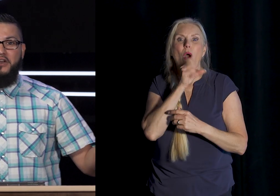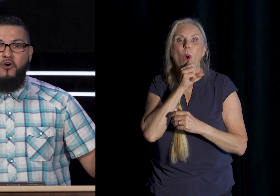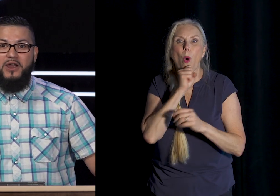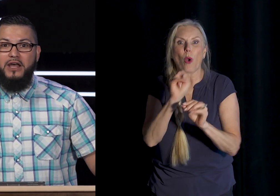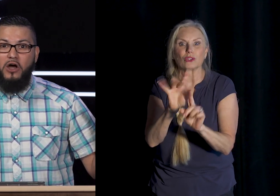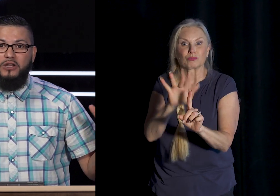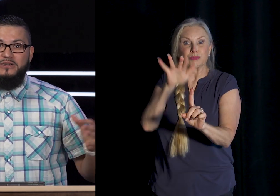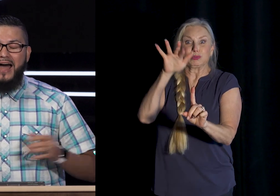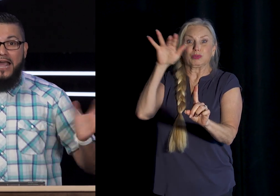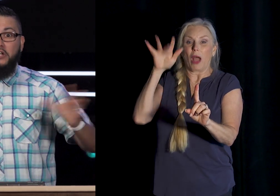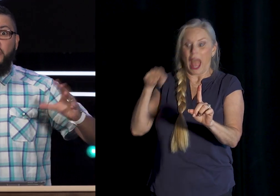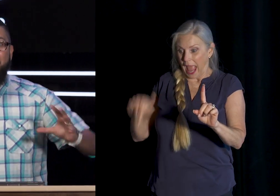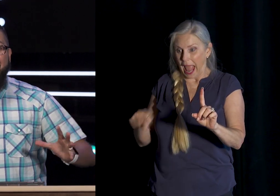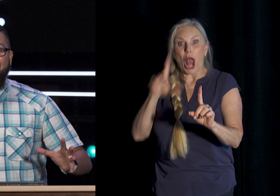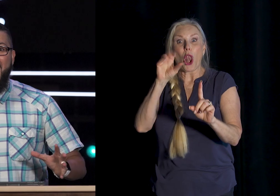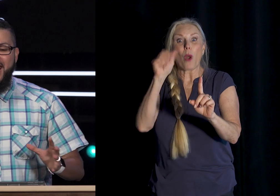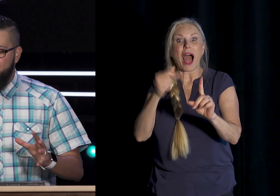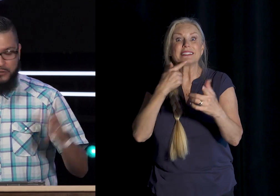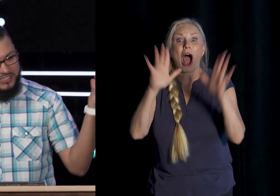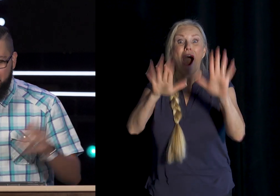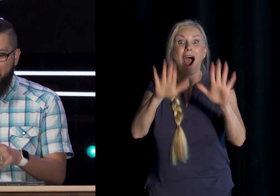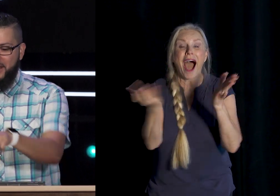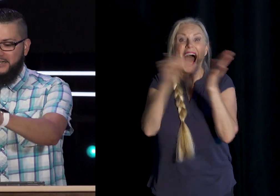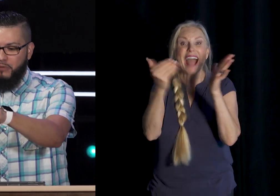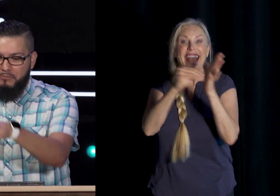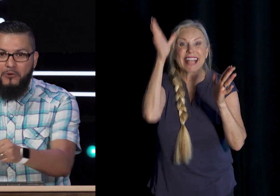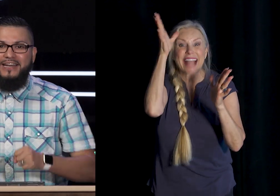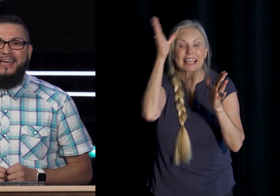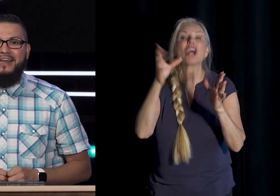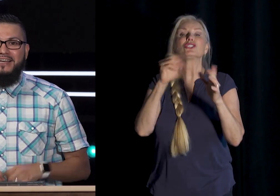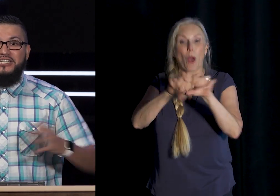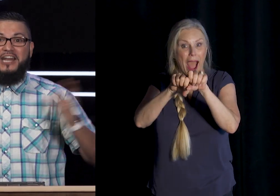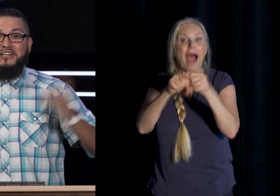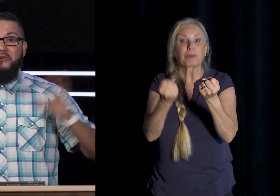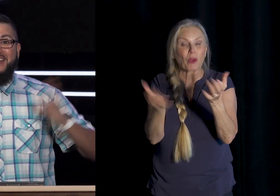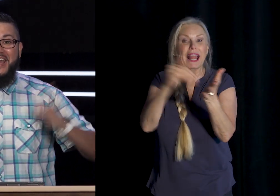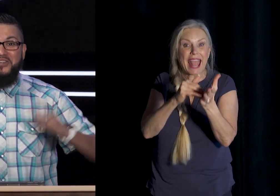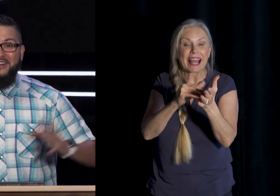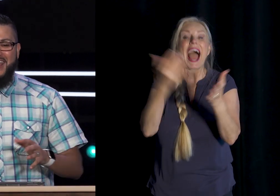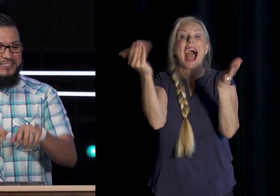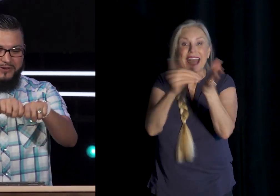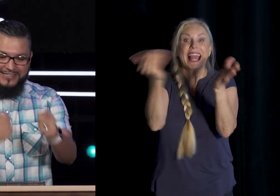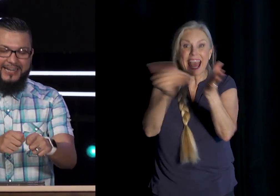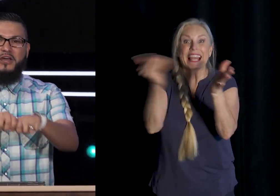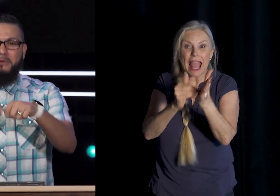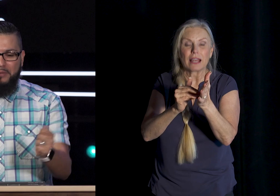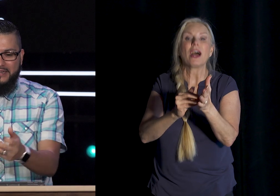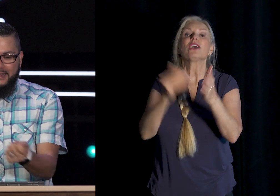Of nowhere Lola Was like Do it Again Dad So I Said Okay Mija So I Broke It again She said Do it Again Do it Again So I Did it Repeatedly